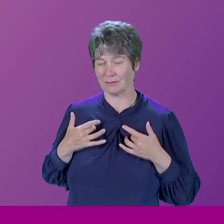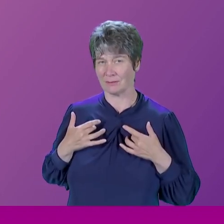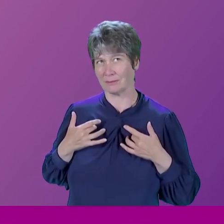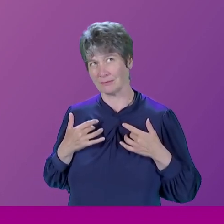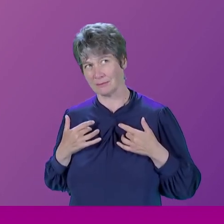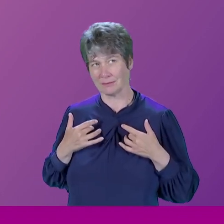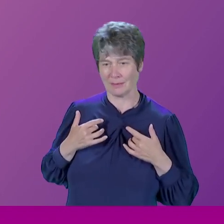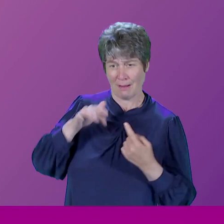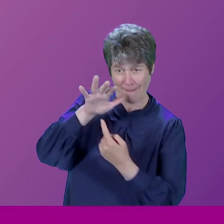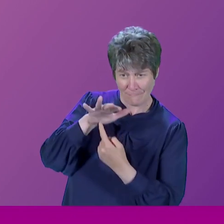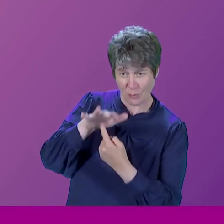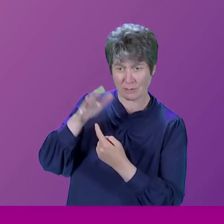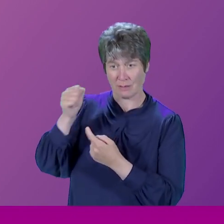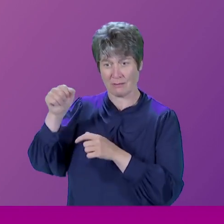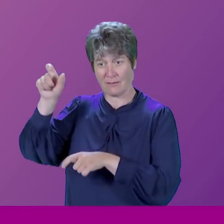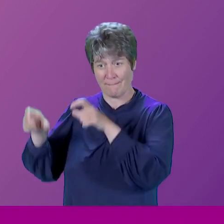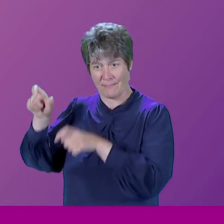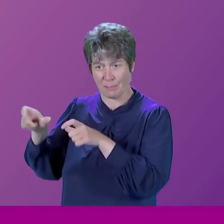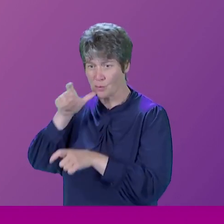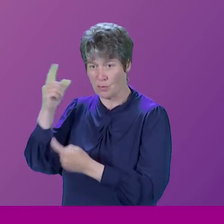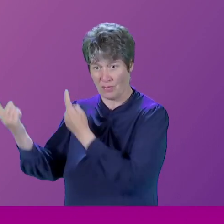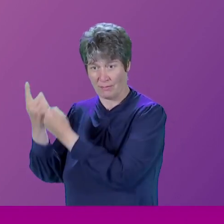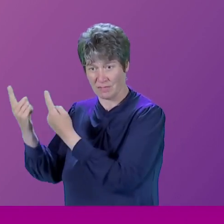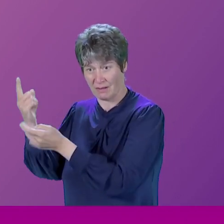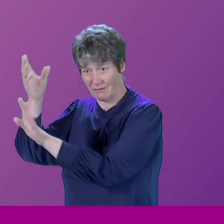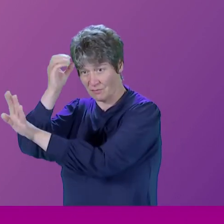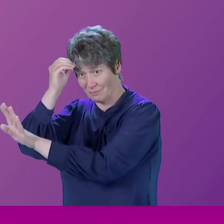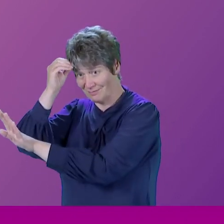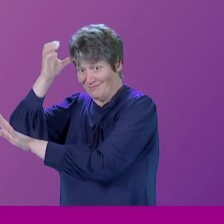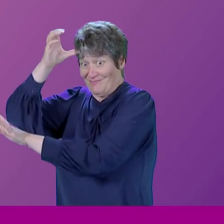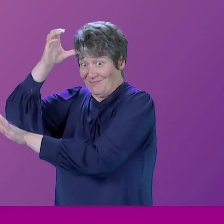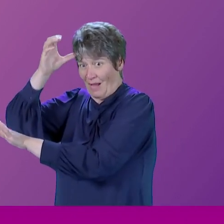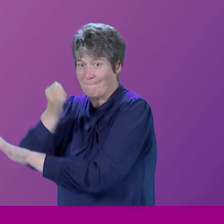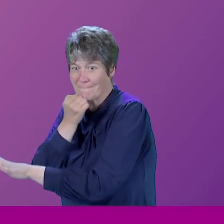understand maths and science and many fewer people like me.